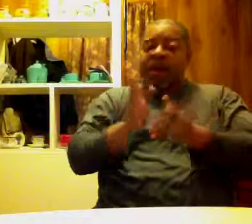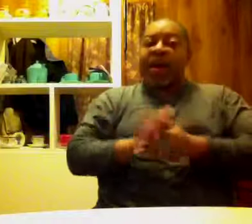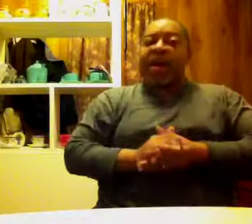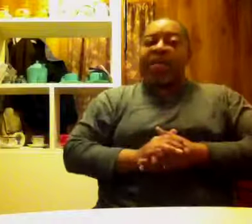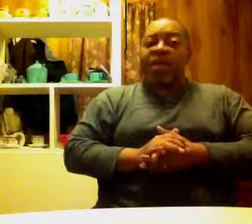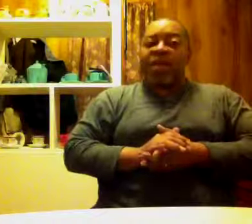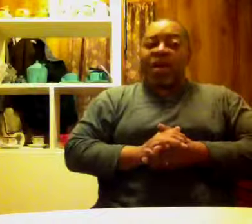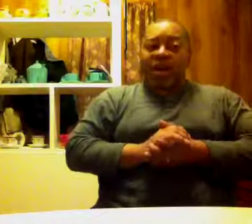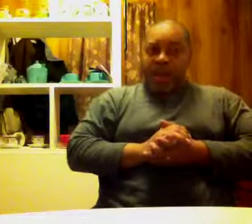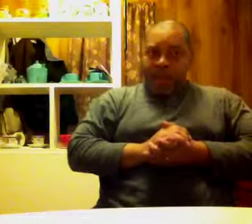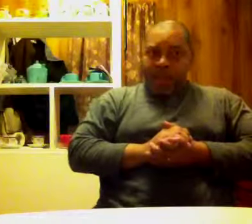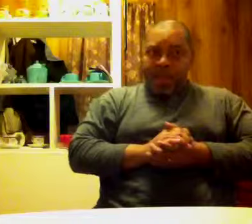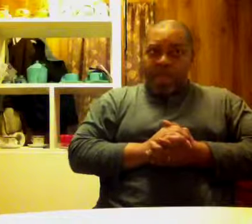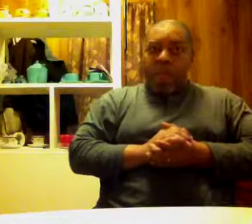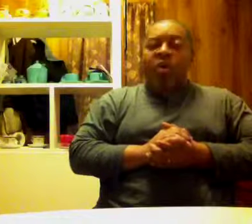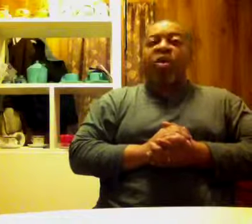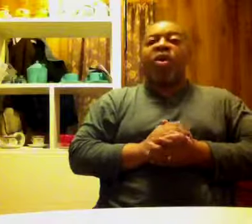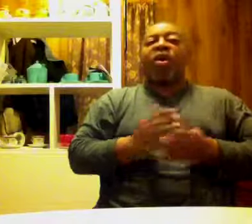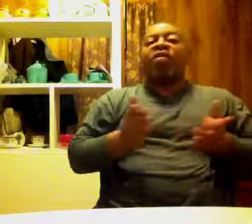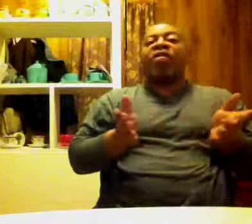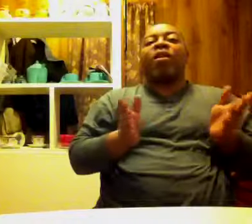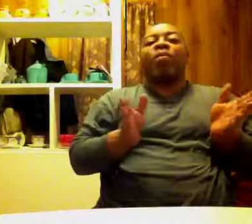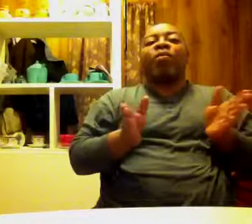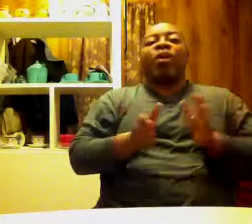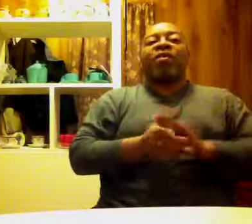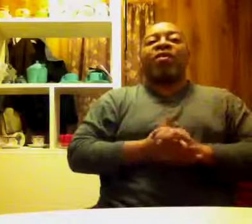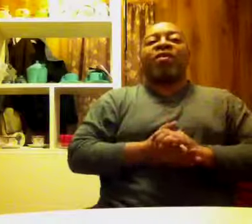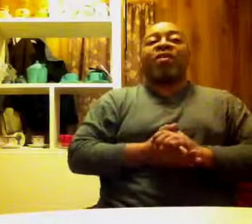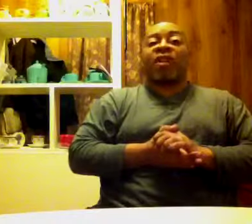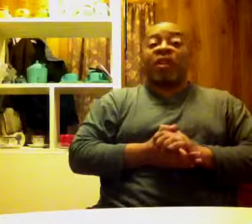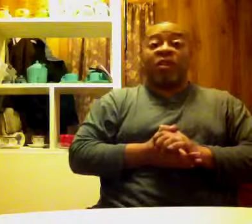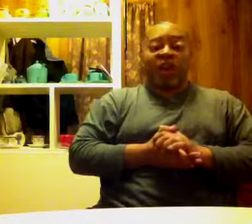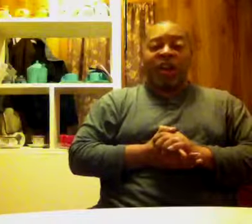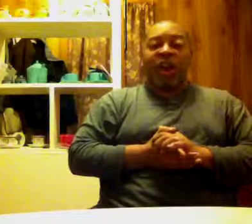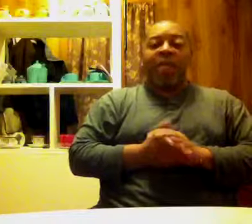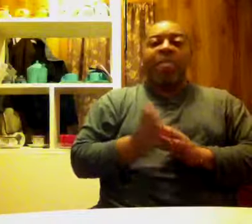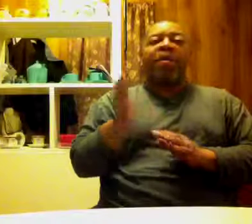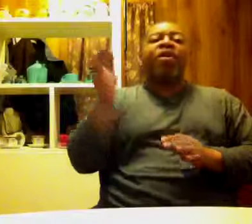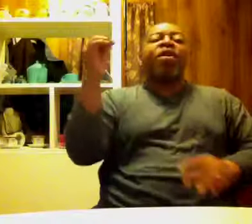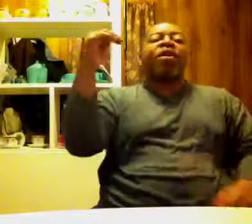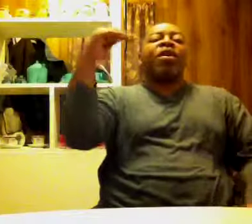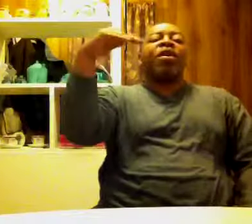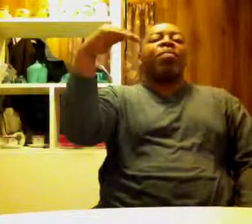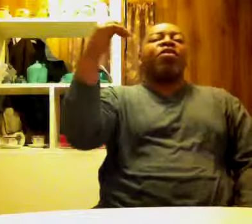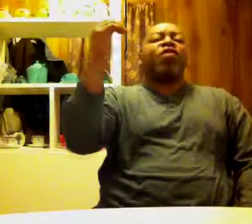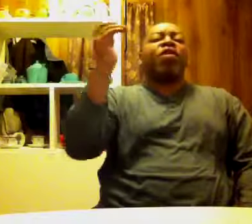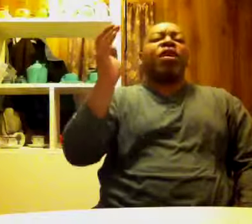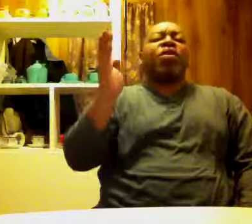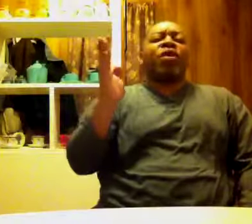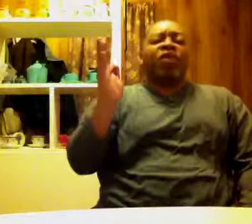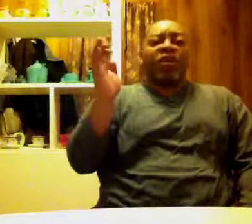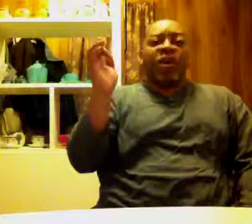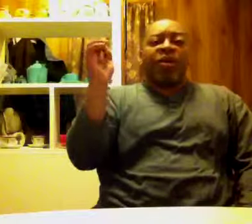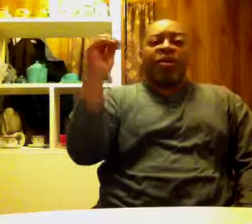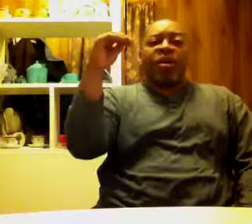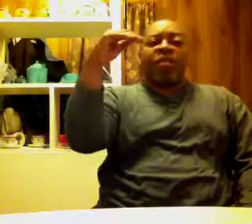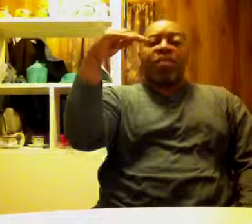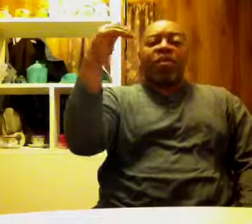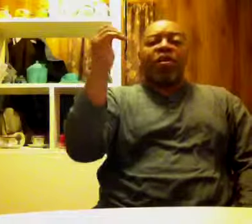have, uh, more supple wrists, it'll look a lot better, you know, but just, you know, continuing on, you know,